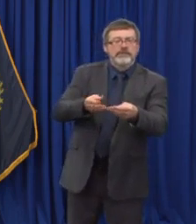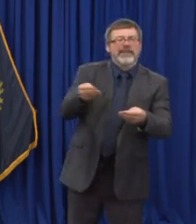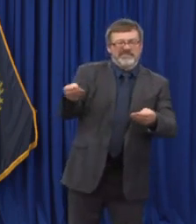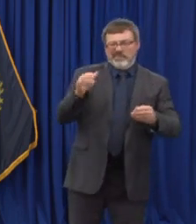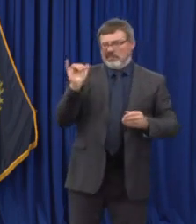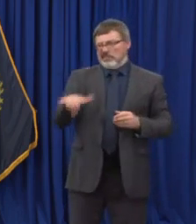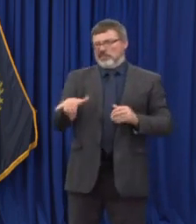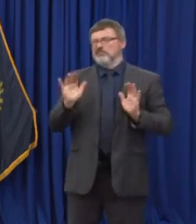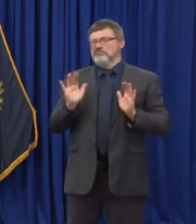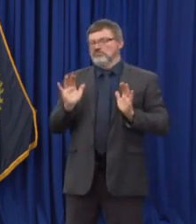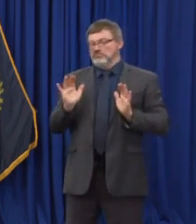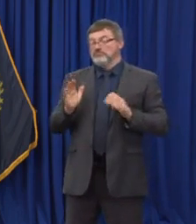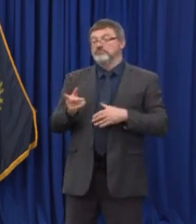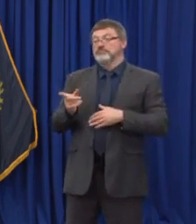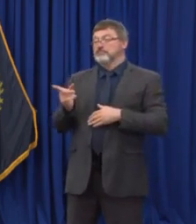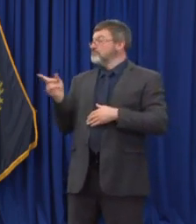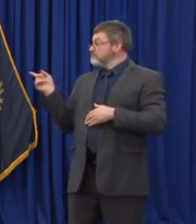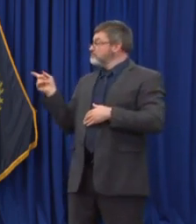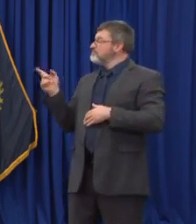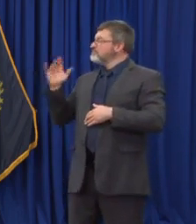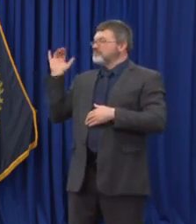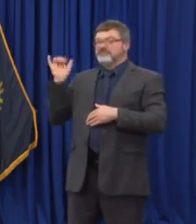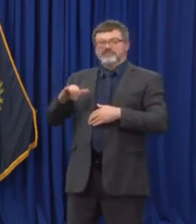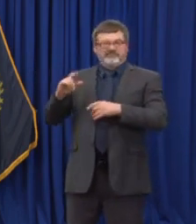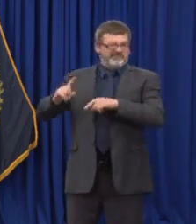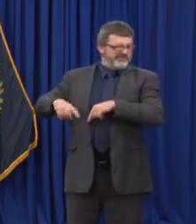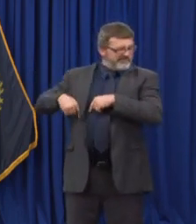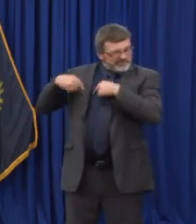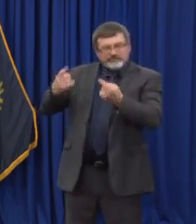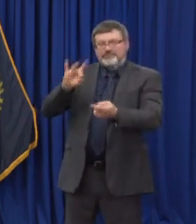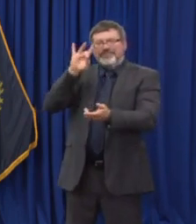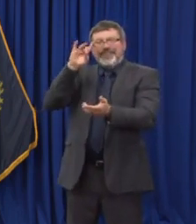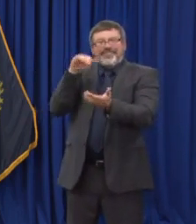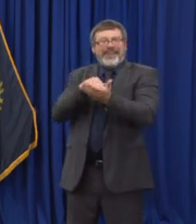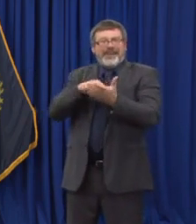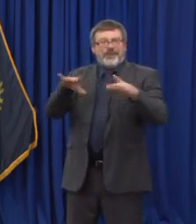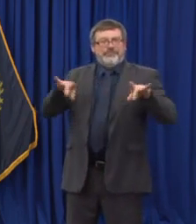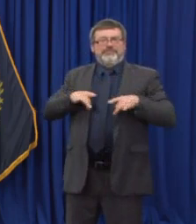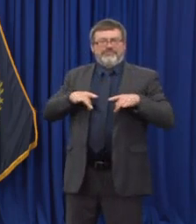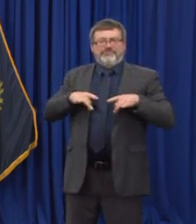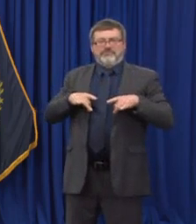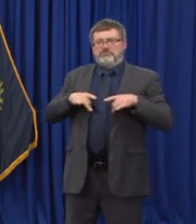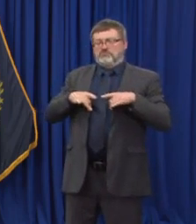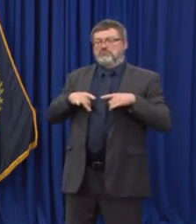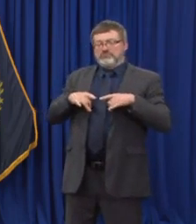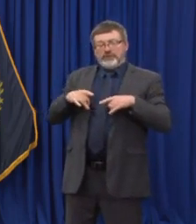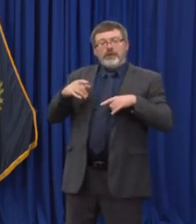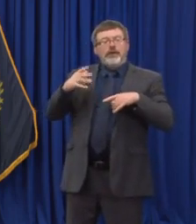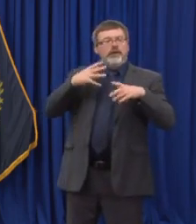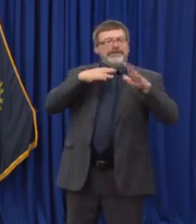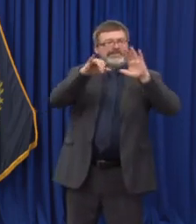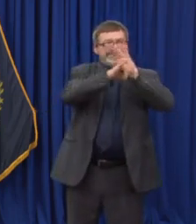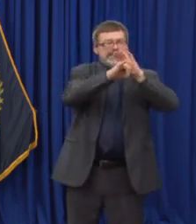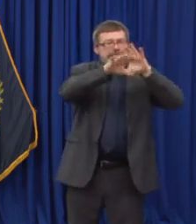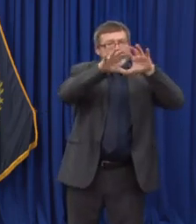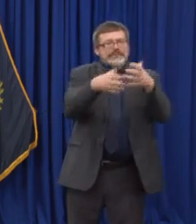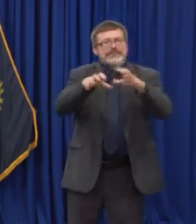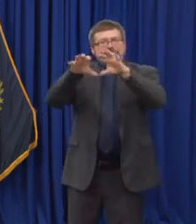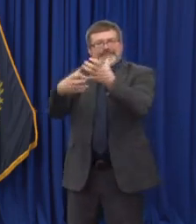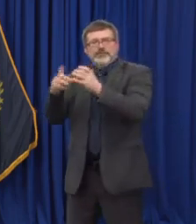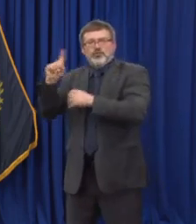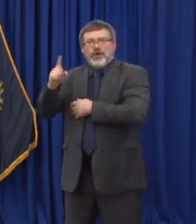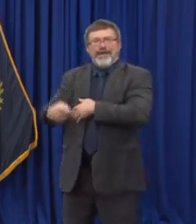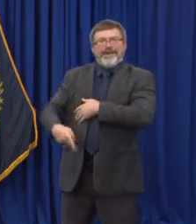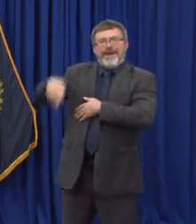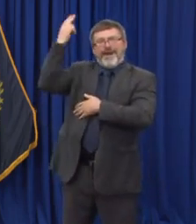,000 cases have impacted many institutions in New Hampshire and in particular you know our long-term care facilities have been heavily impacted. More